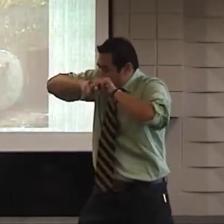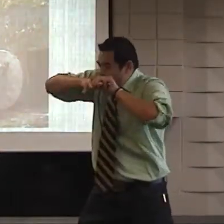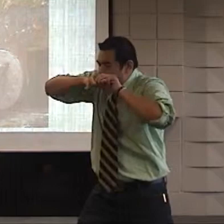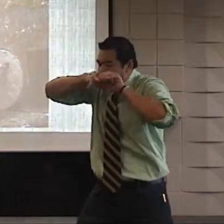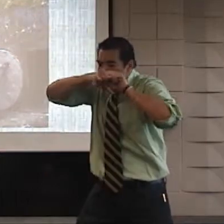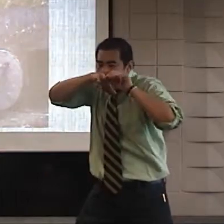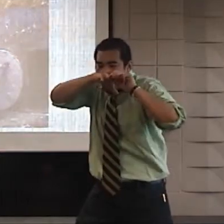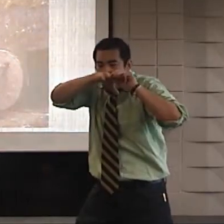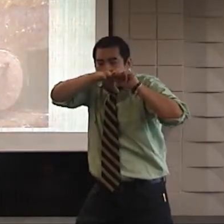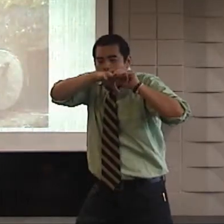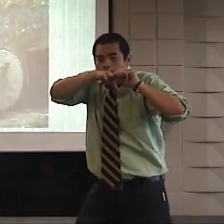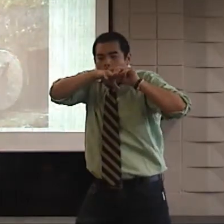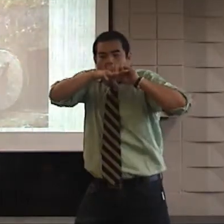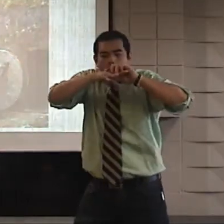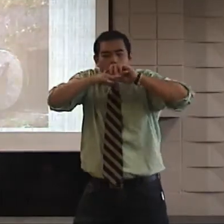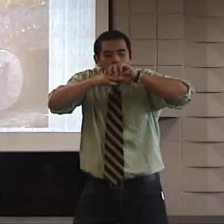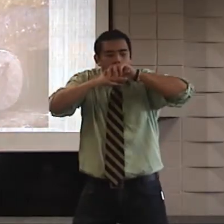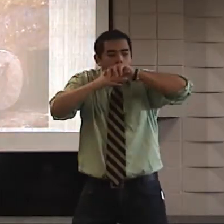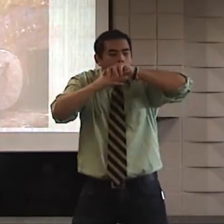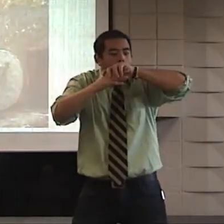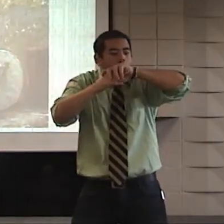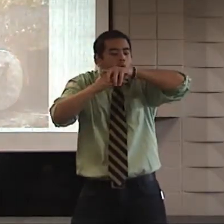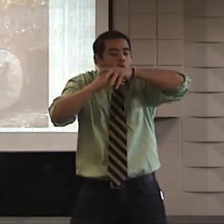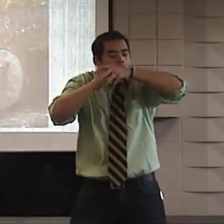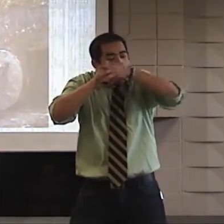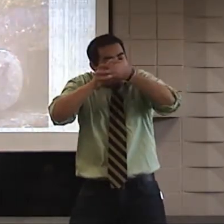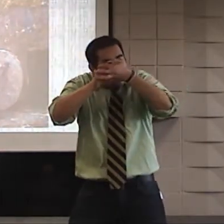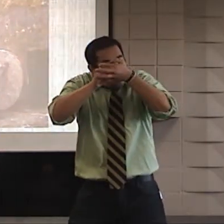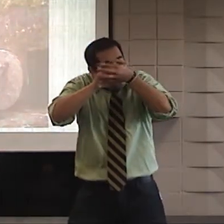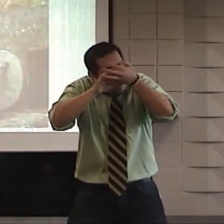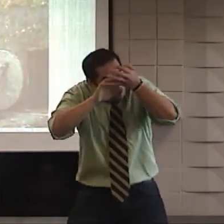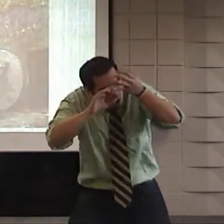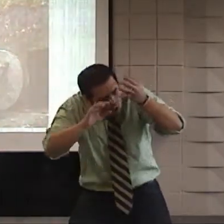And they came, and they saw the nail wounds in his hands.